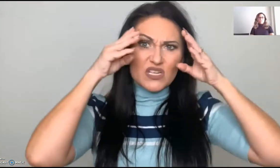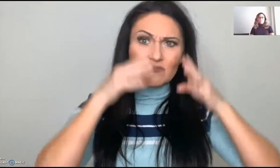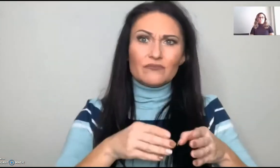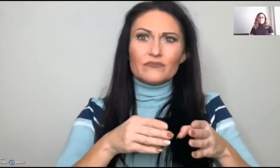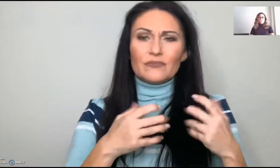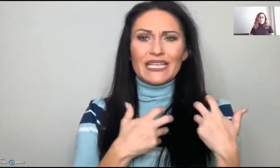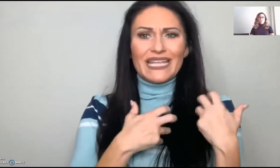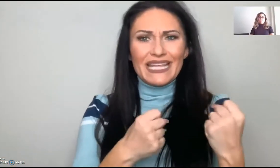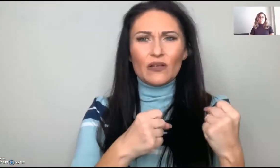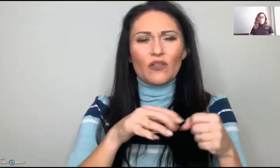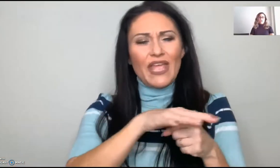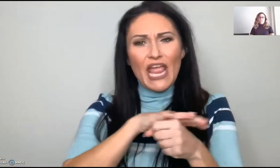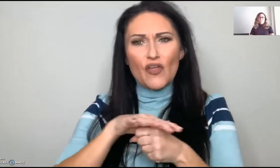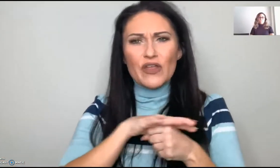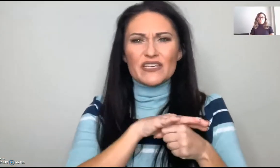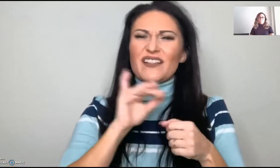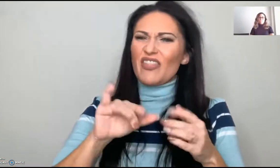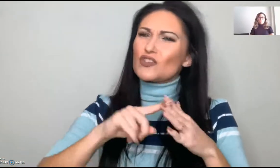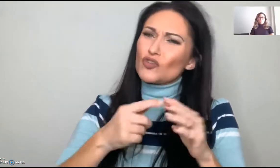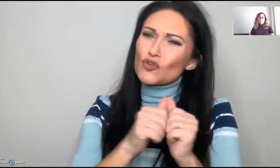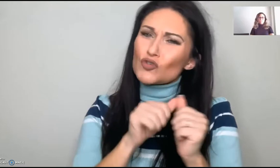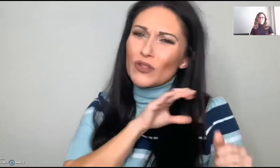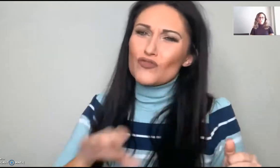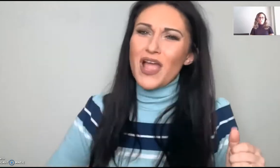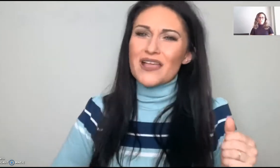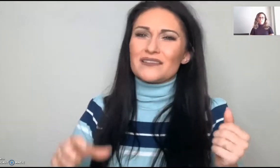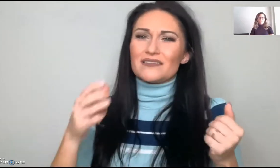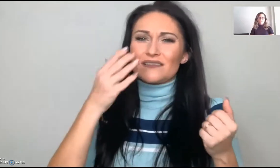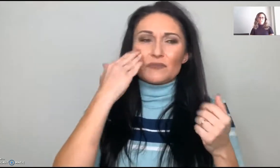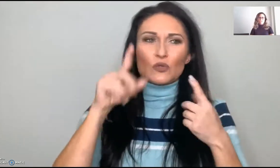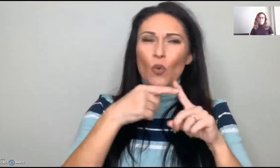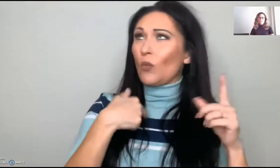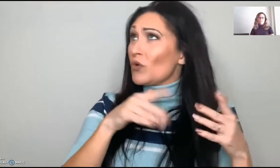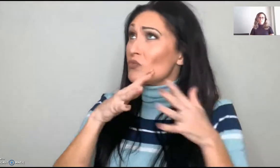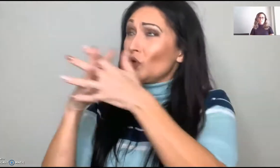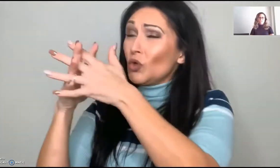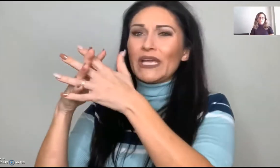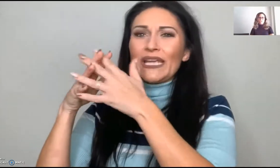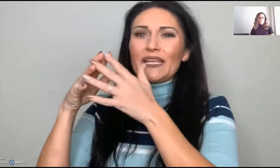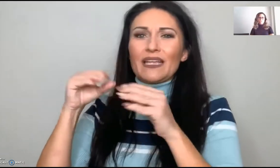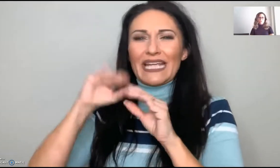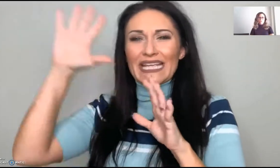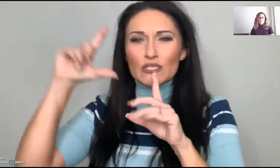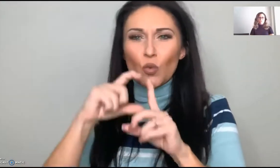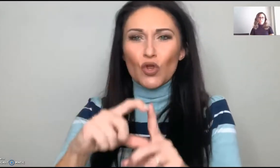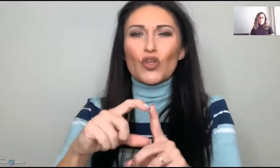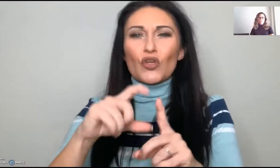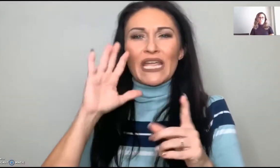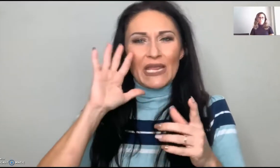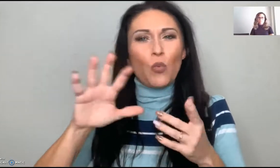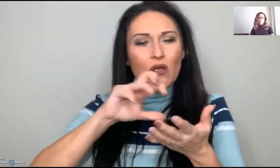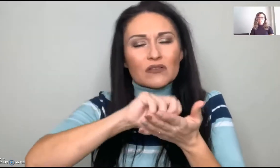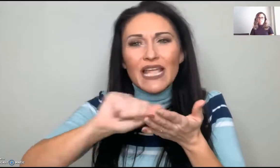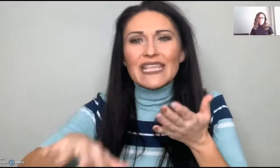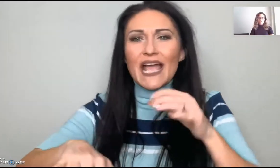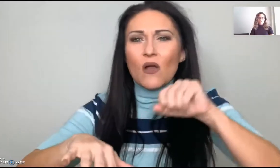So you have to go back and really look at those areas and work with Christ and be rooted in his word